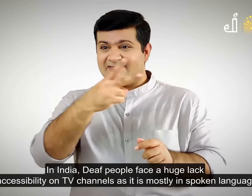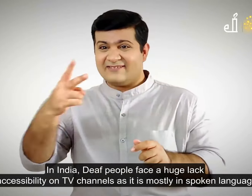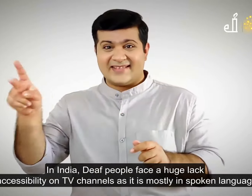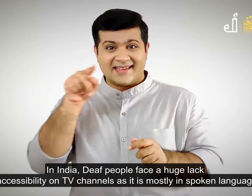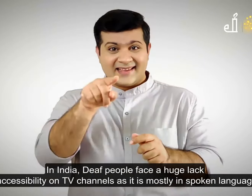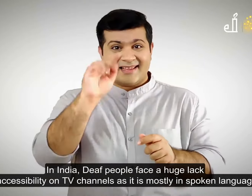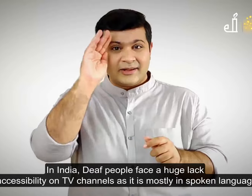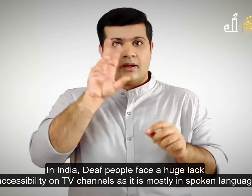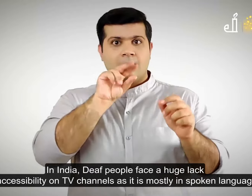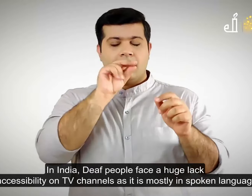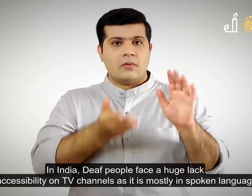languages.